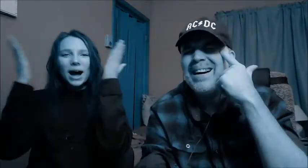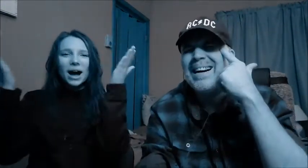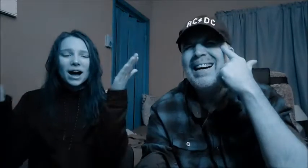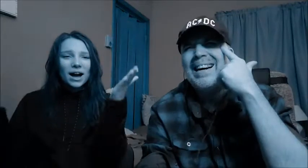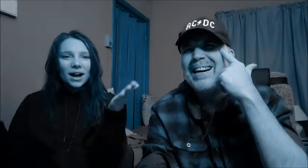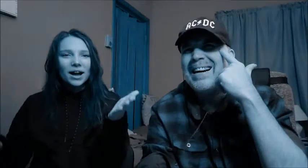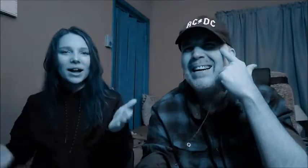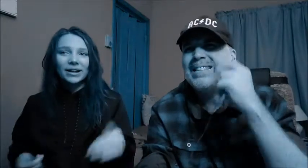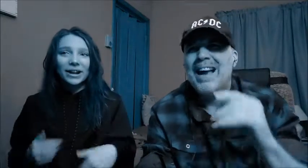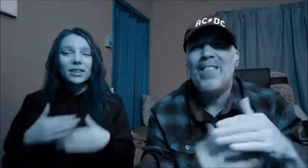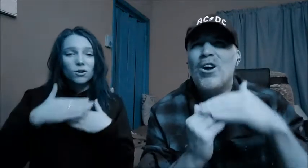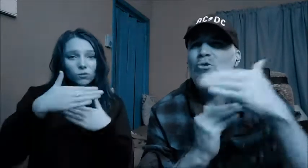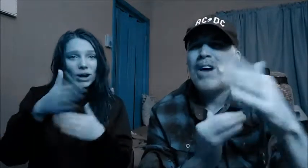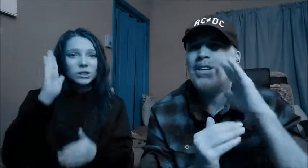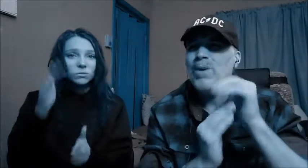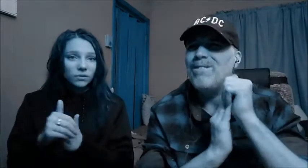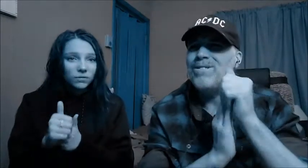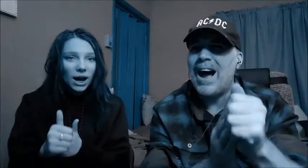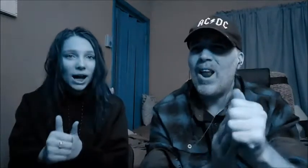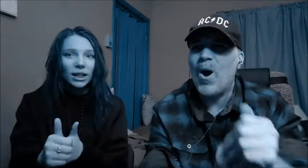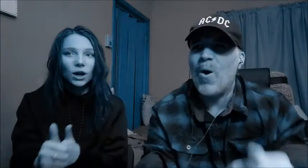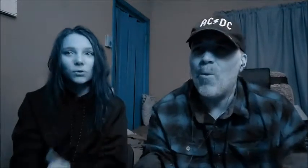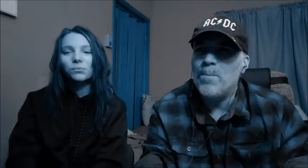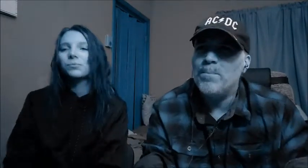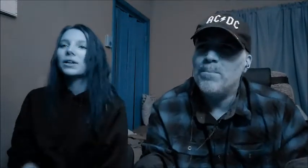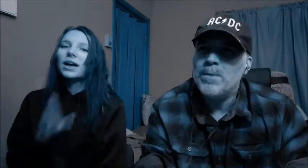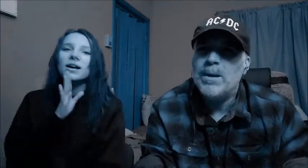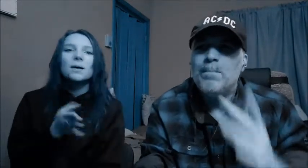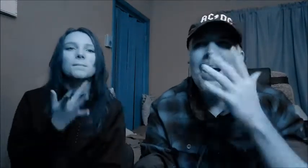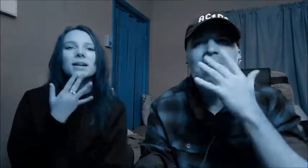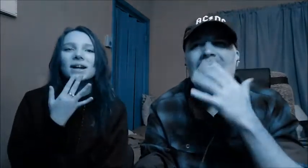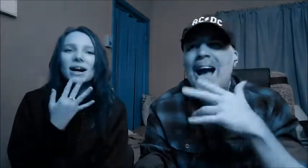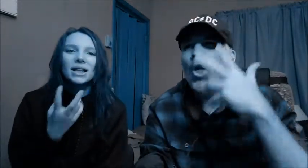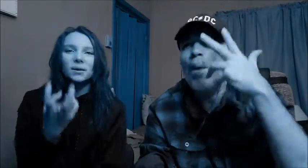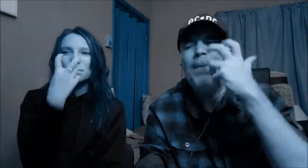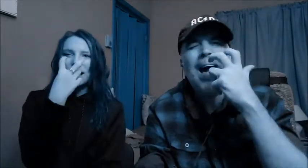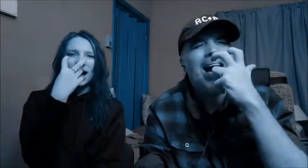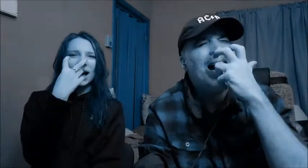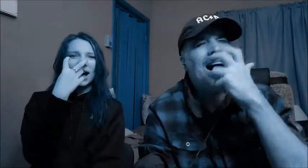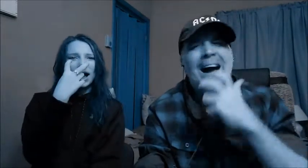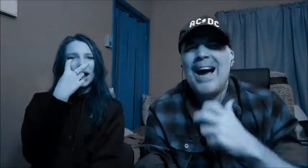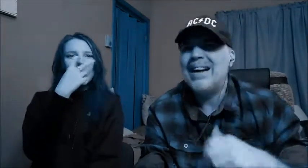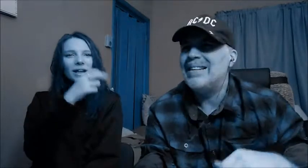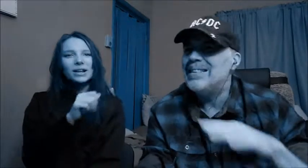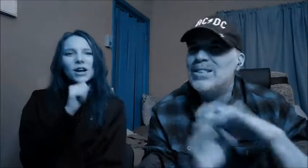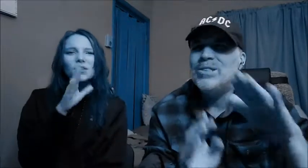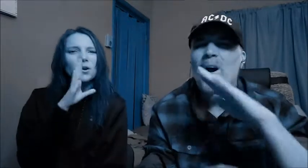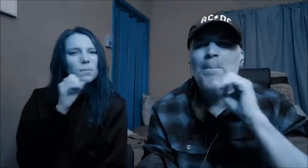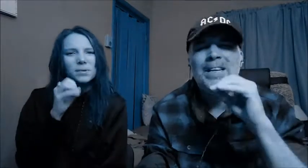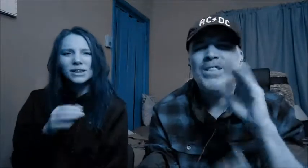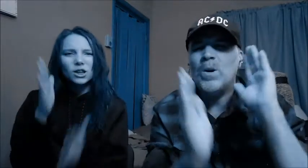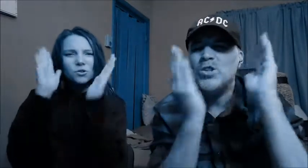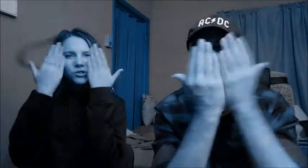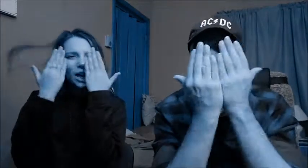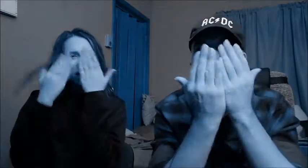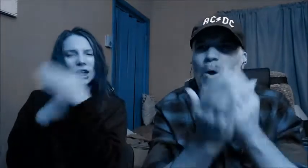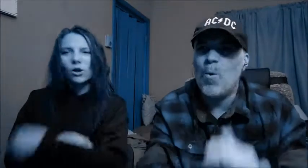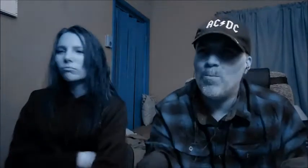mind, and the rest will follow, be colorblind, don't be so shallow.